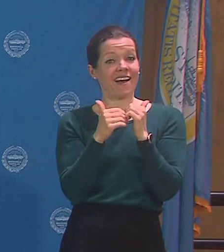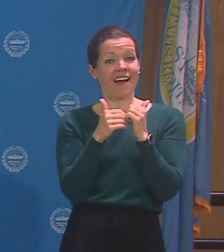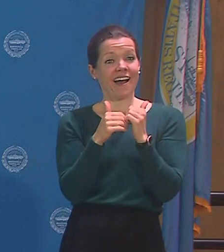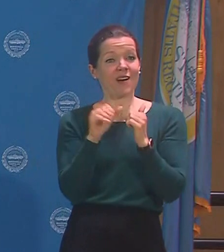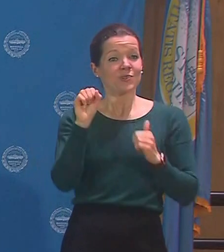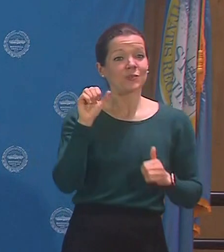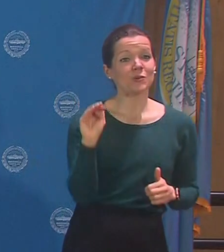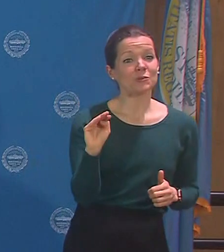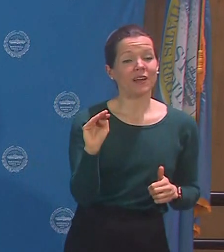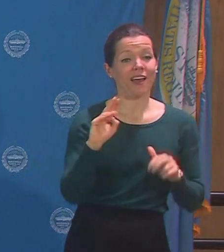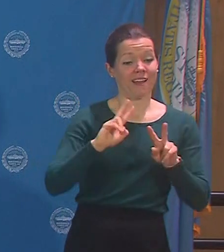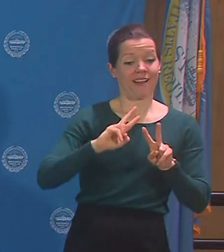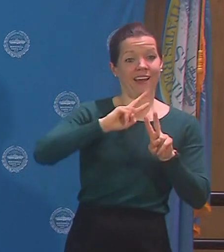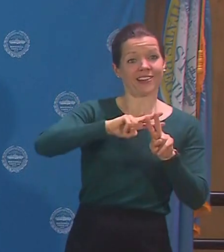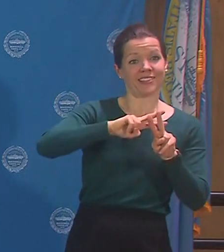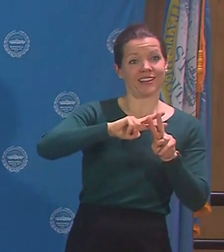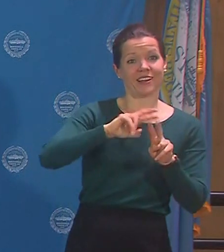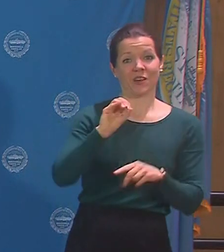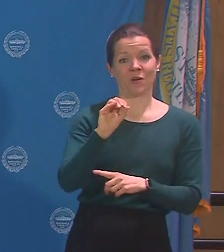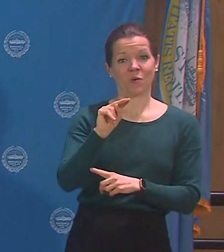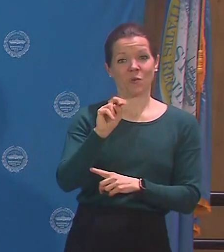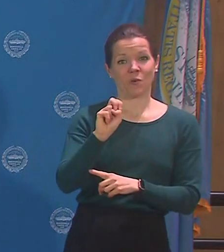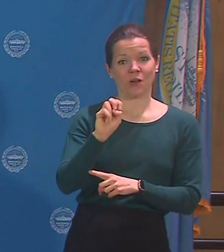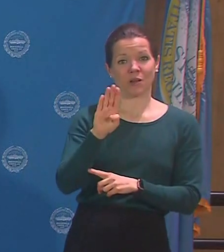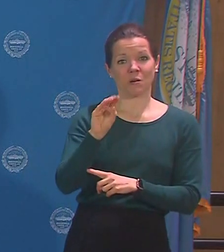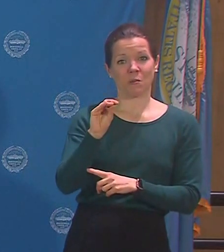with the hashtag OneBostonDay. OneBostonDay.